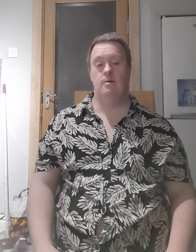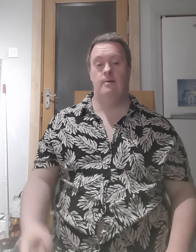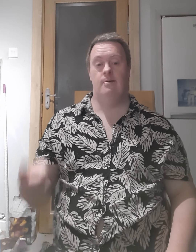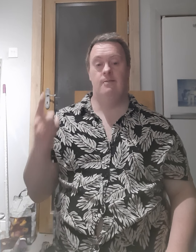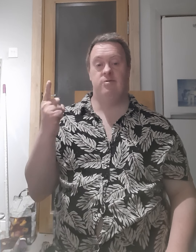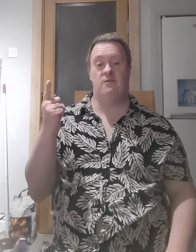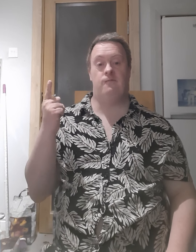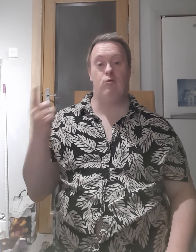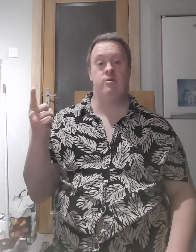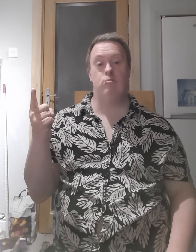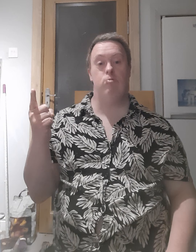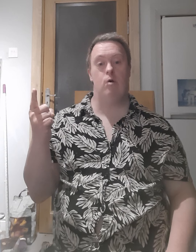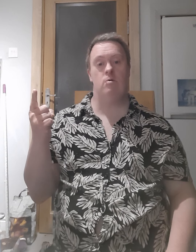The fourth real,